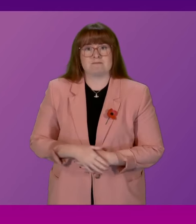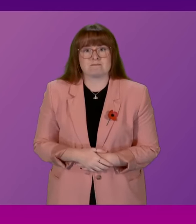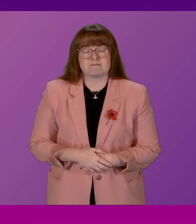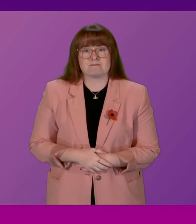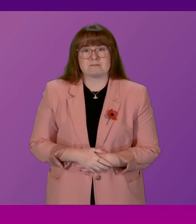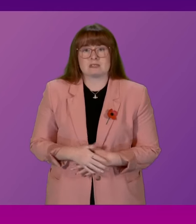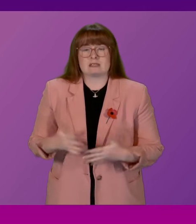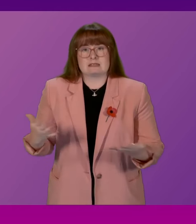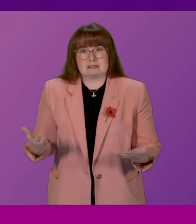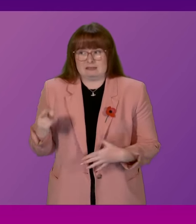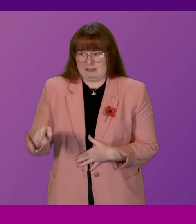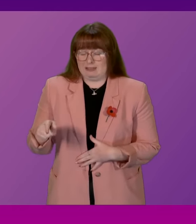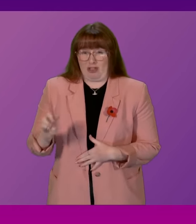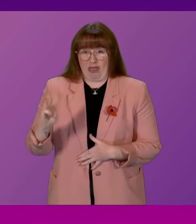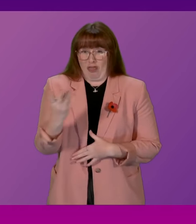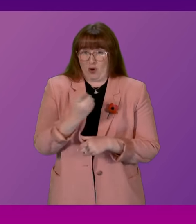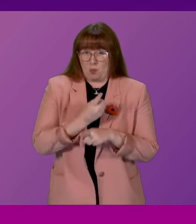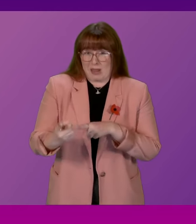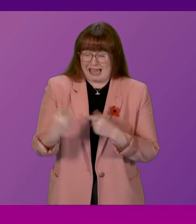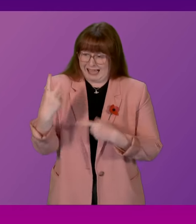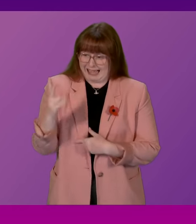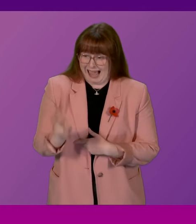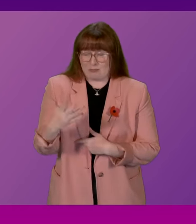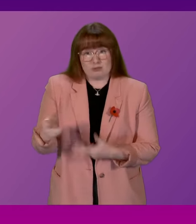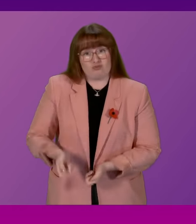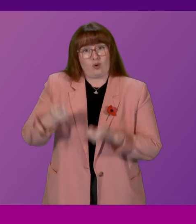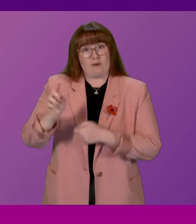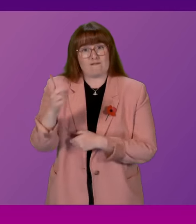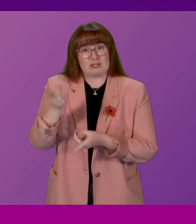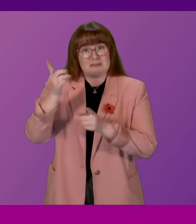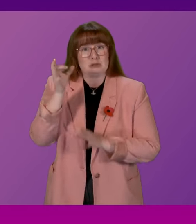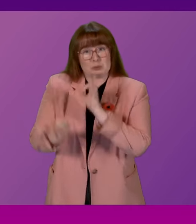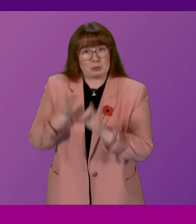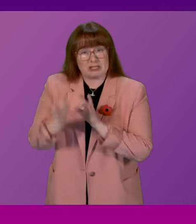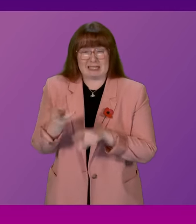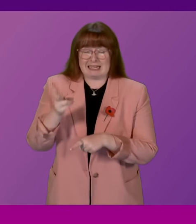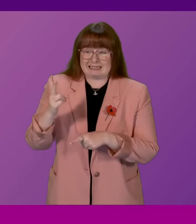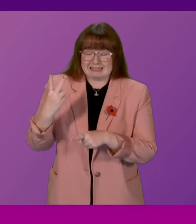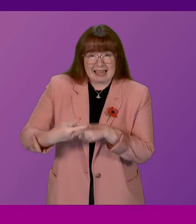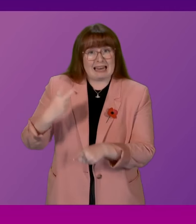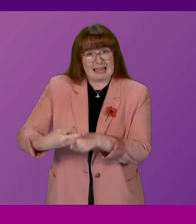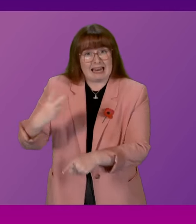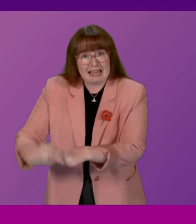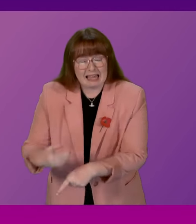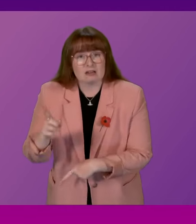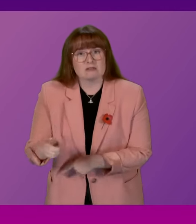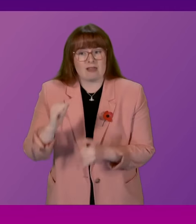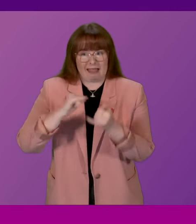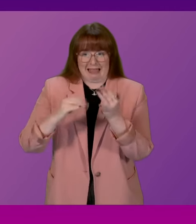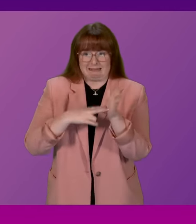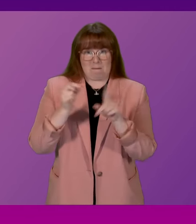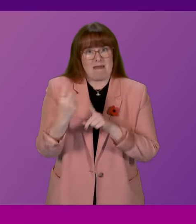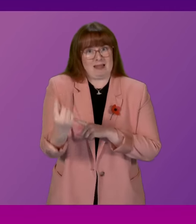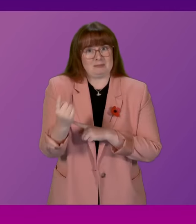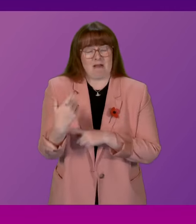This is the third week I've raised this at First Minister's questions, and it's, well, if the SNP don't like